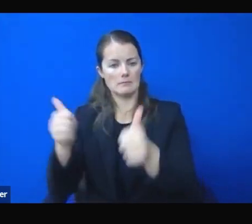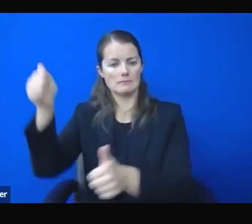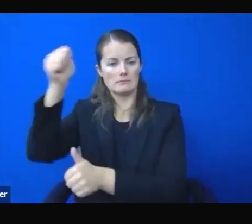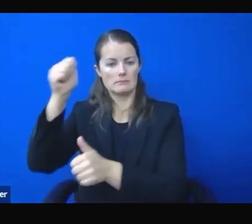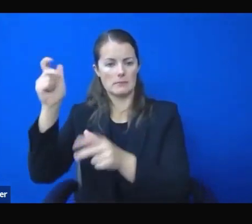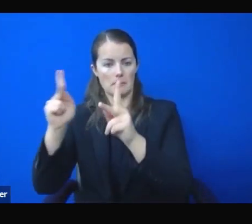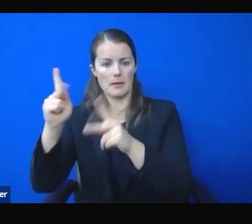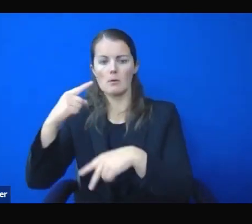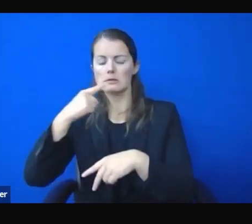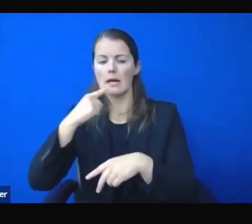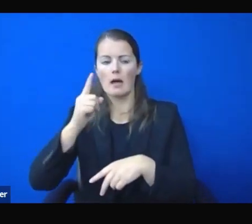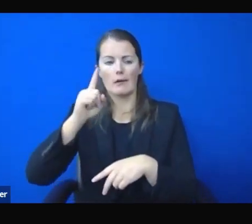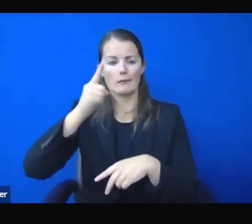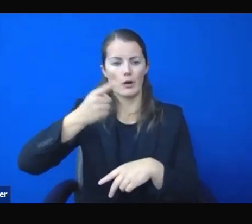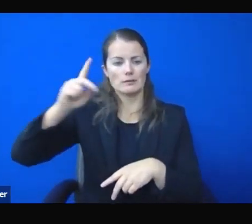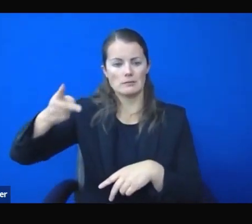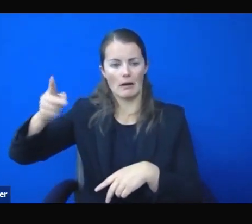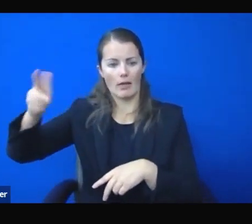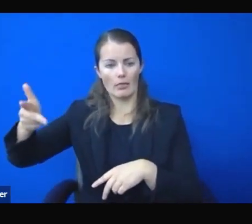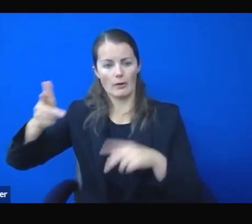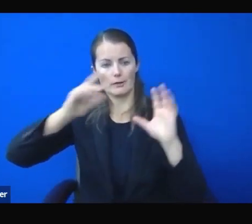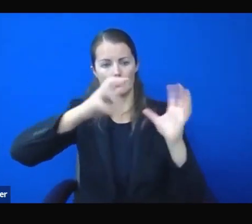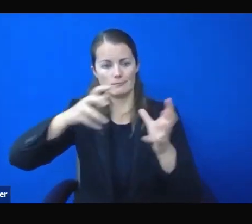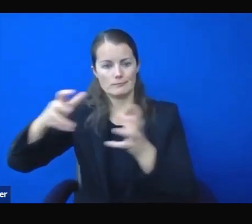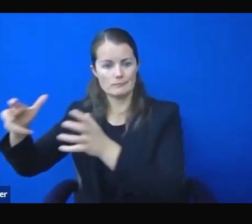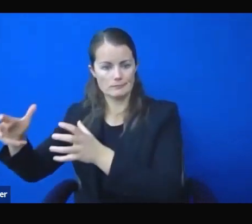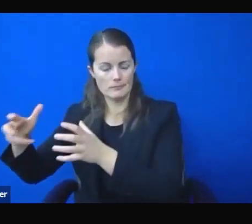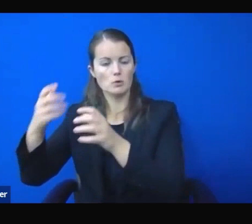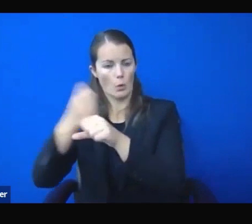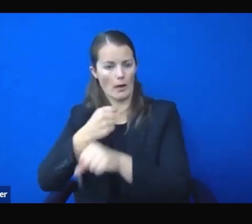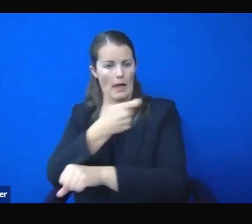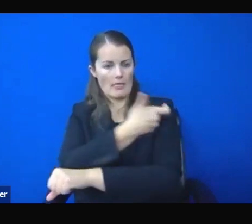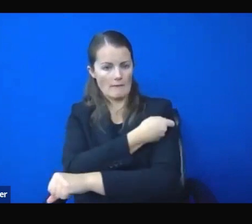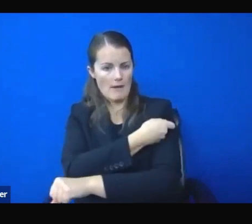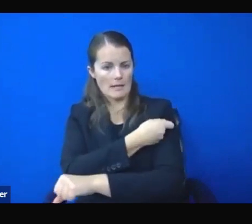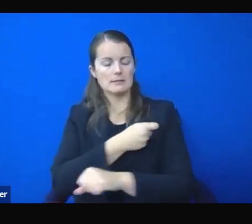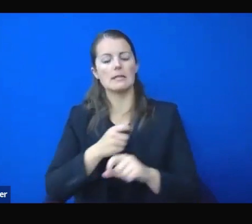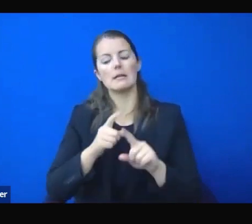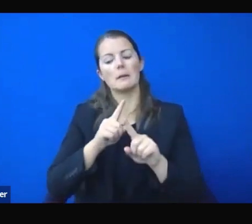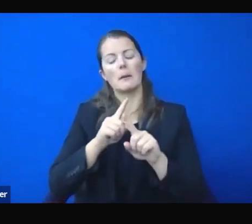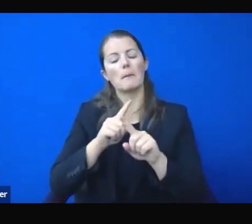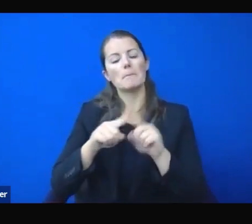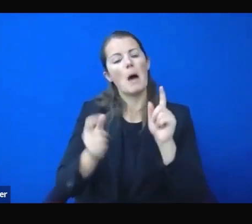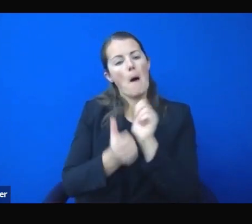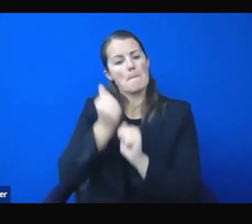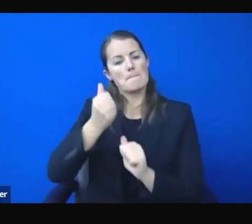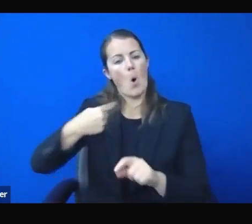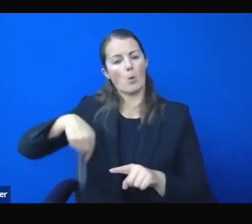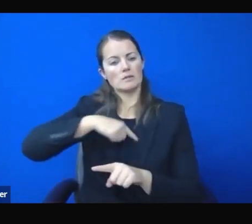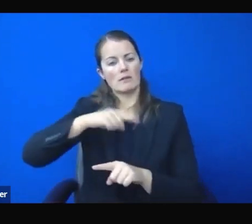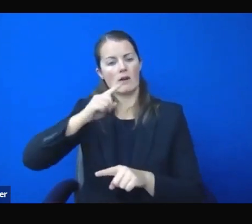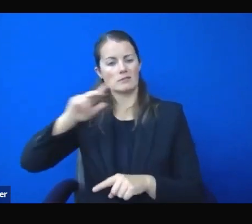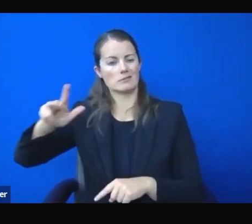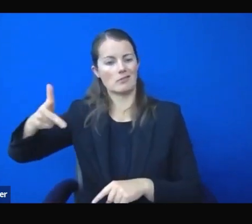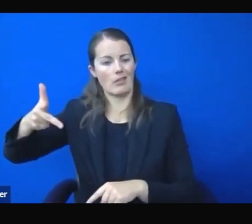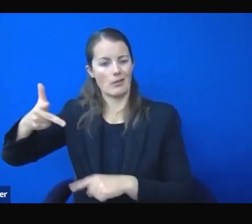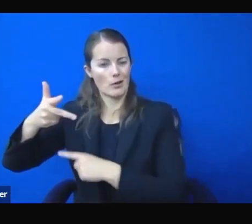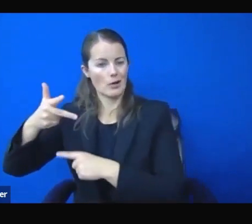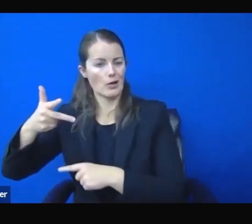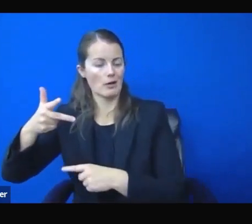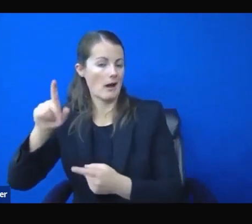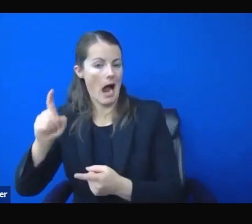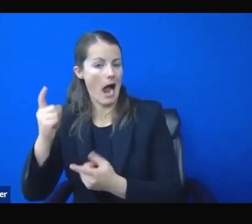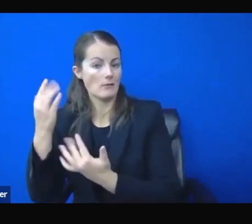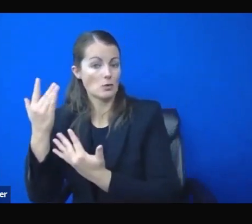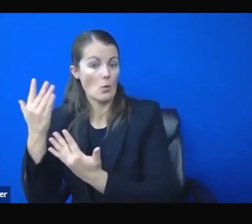three. I'm curious, though, what you had to say for the majority of us who are in that final tier who are going to have to hold out until